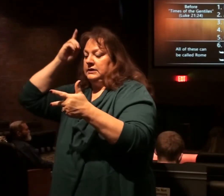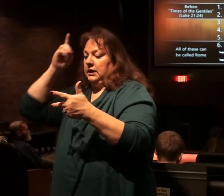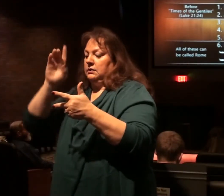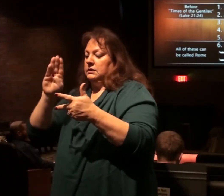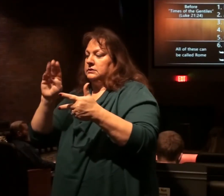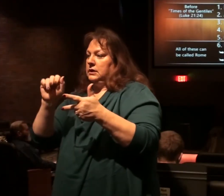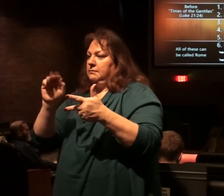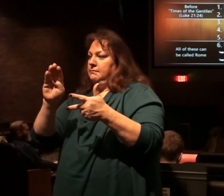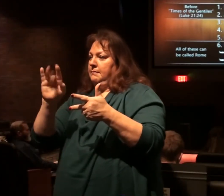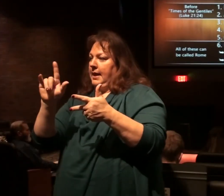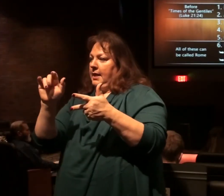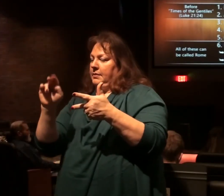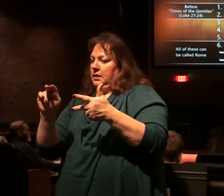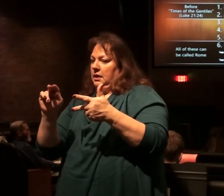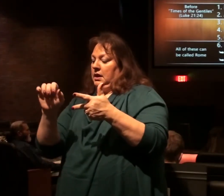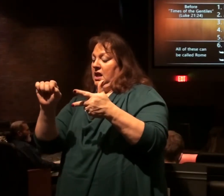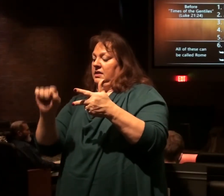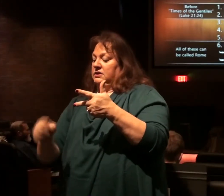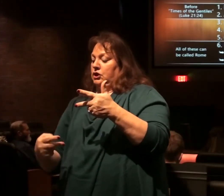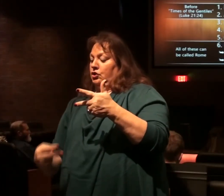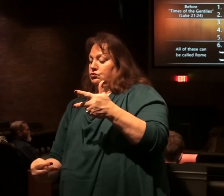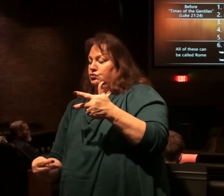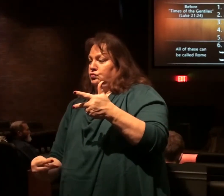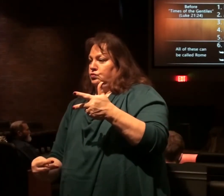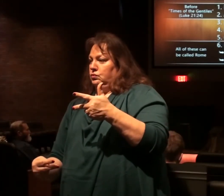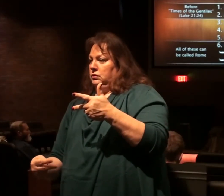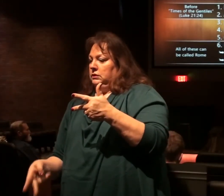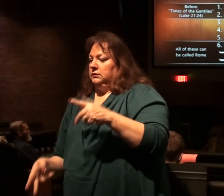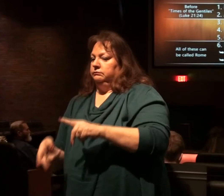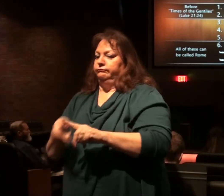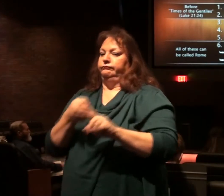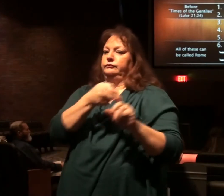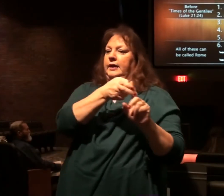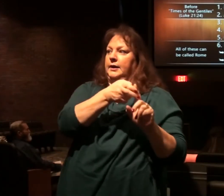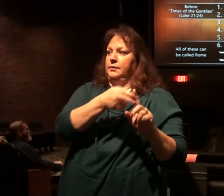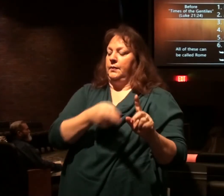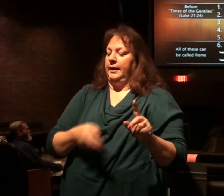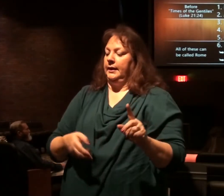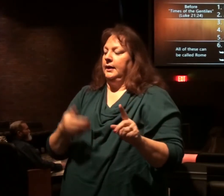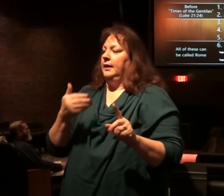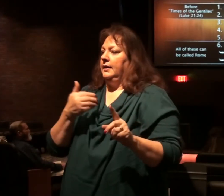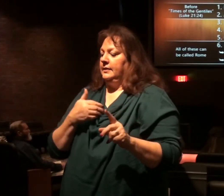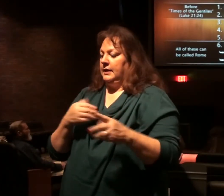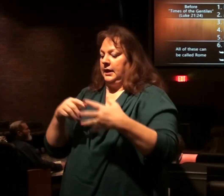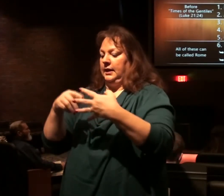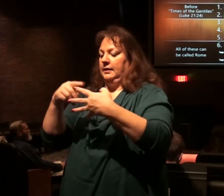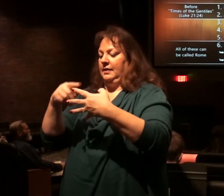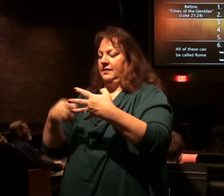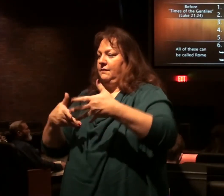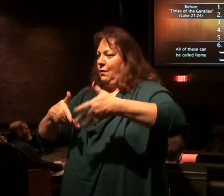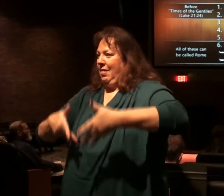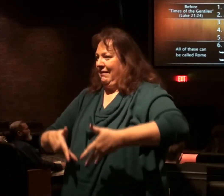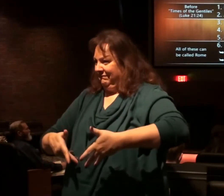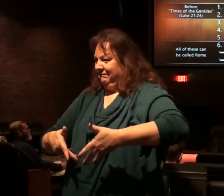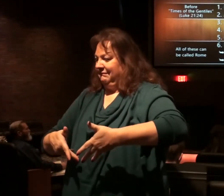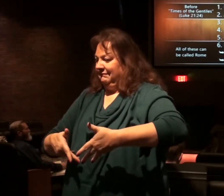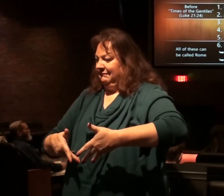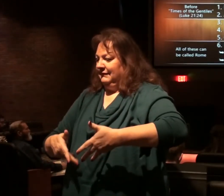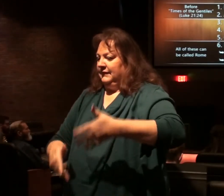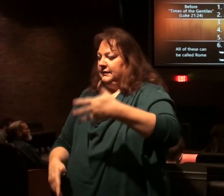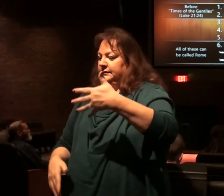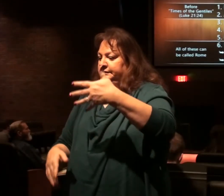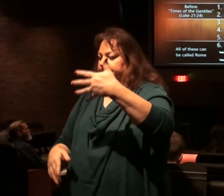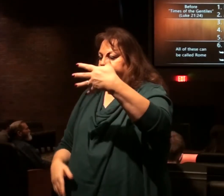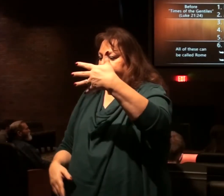Babylon has conquered the southern kingdom, carried them into captivity, and you have the four empires mentioned there,